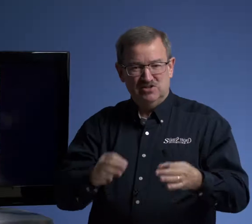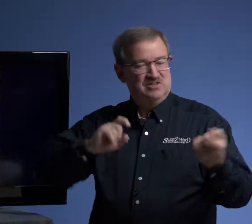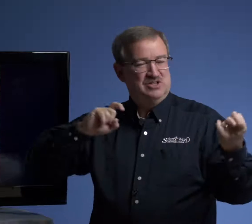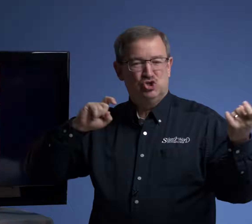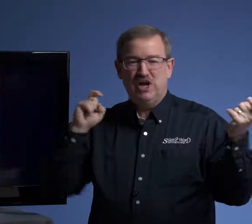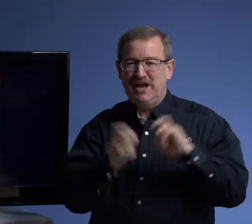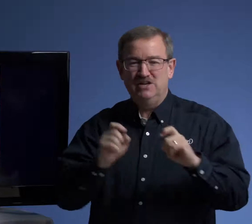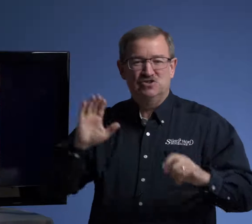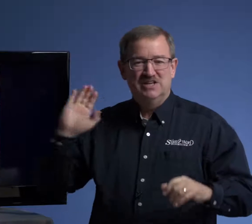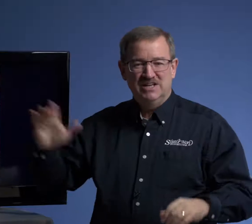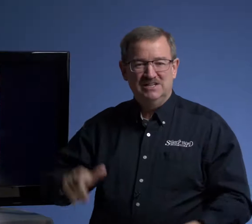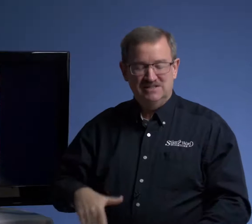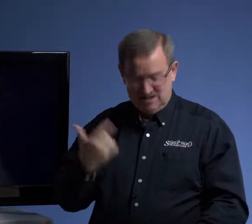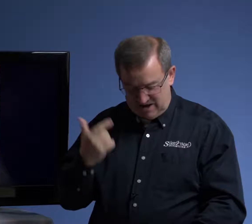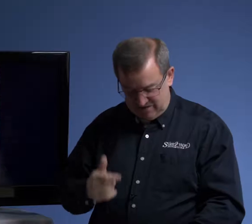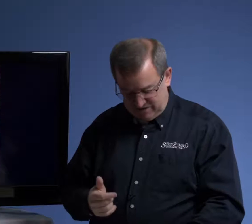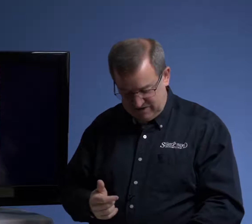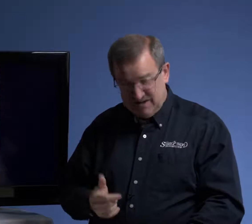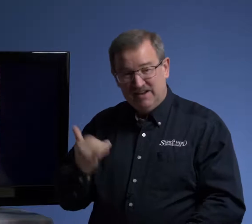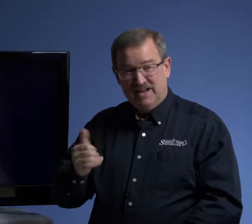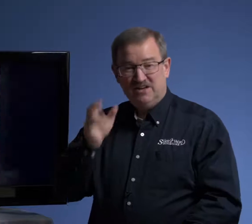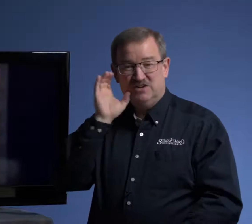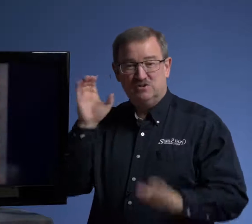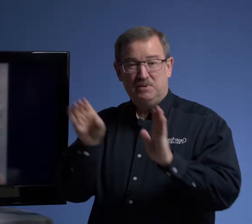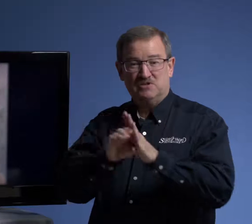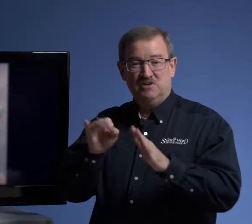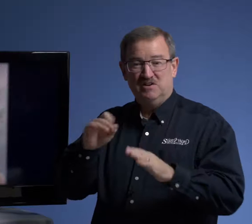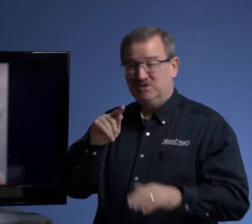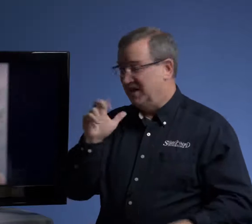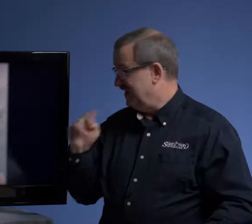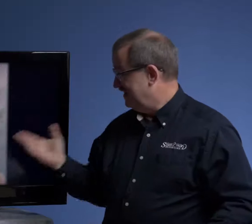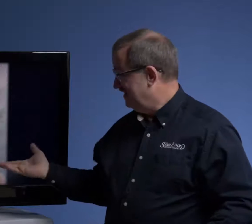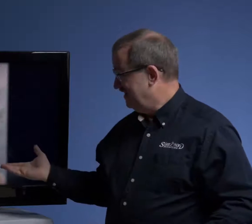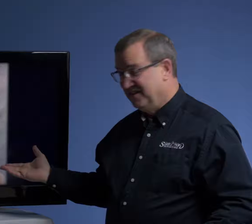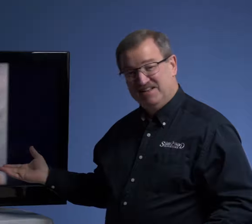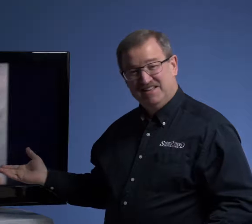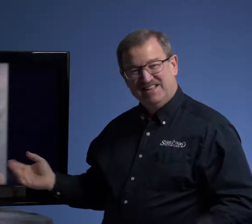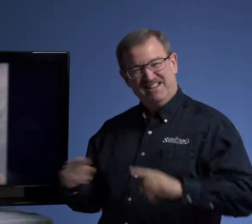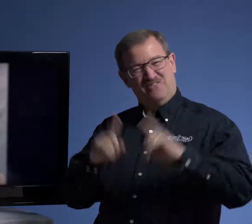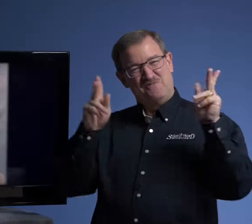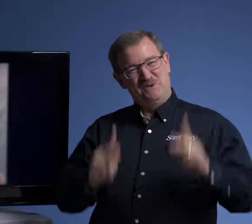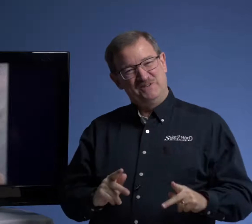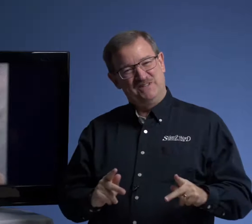that changed his life. Now here's a picture of Glenn, a different person.